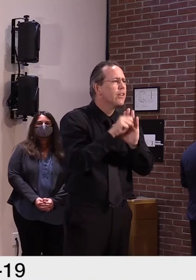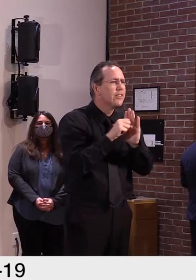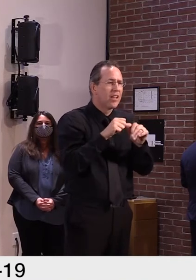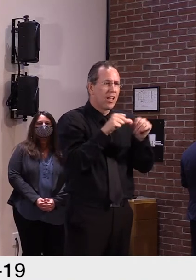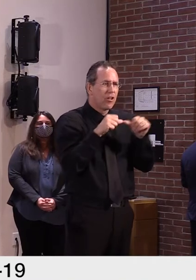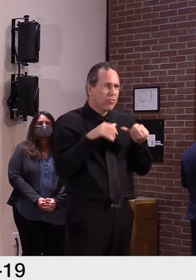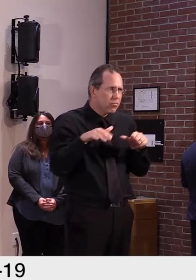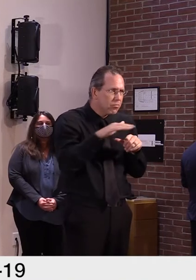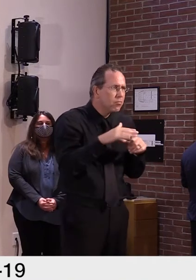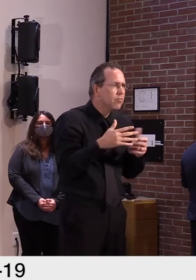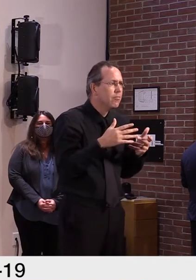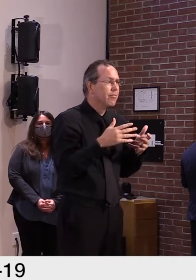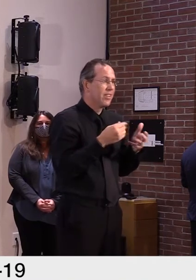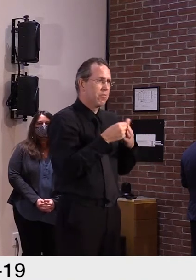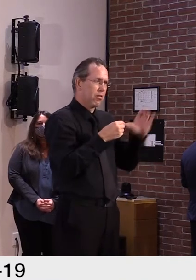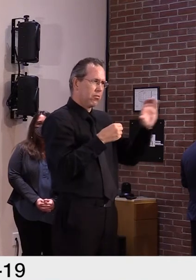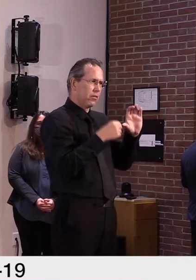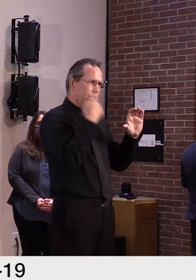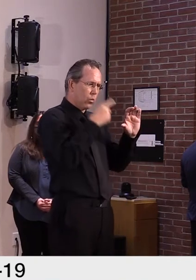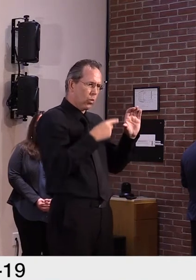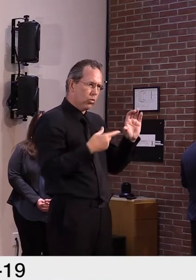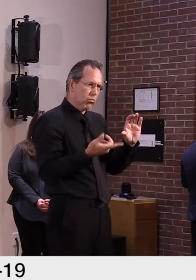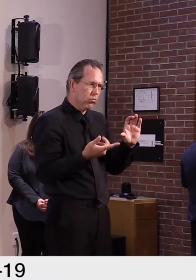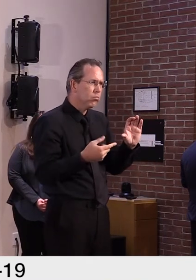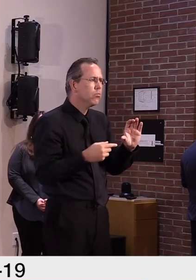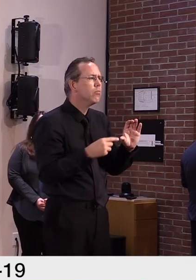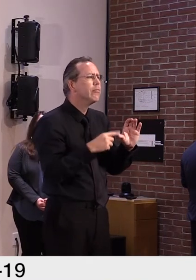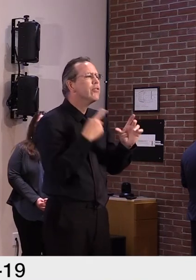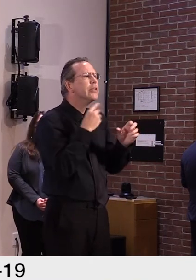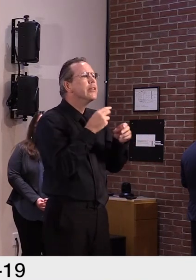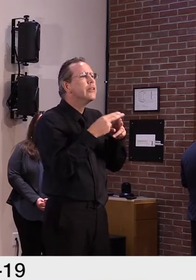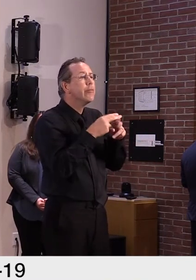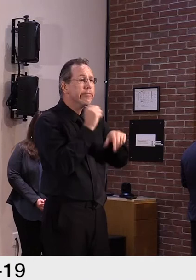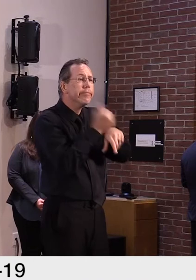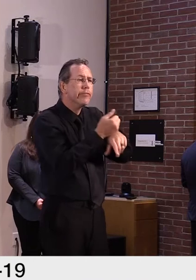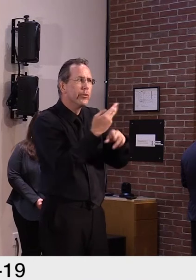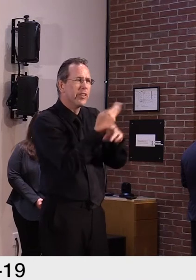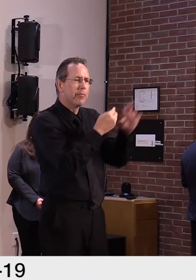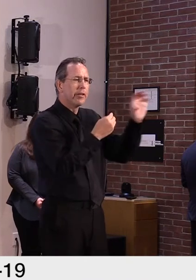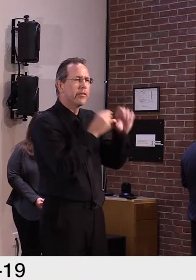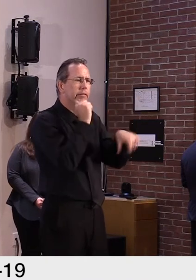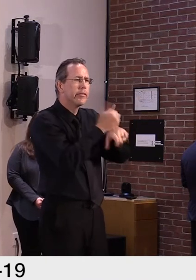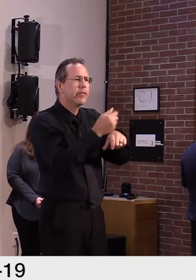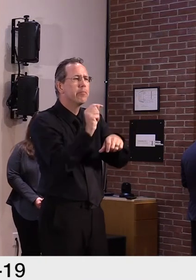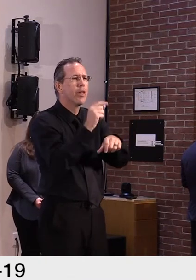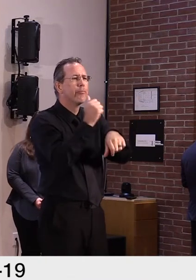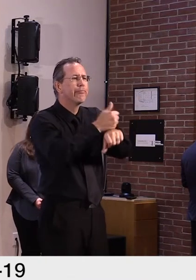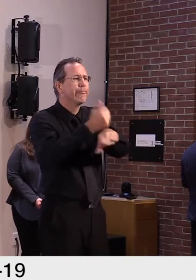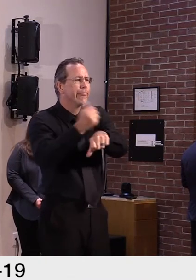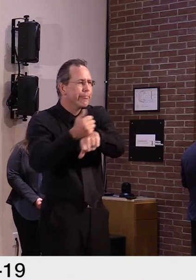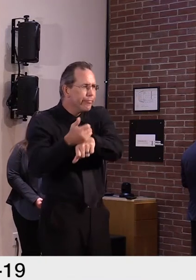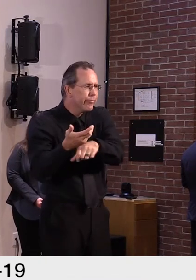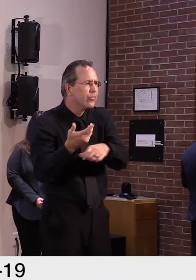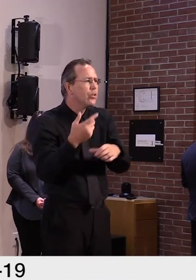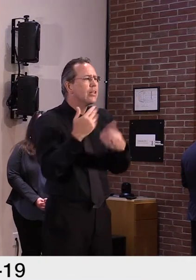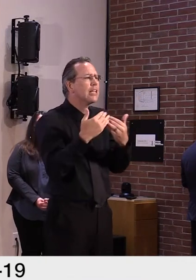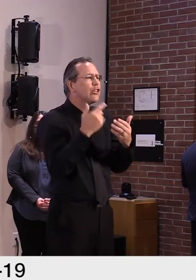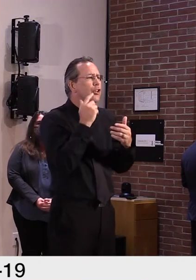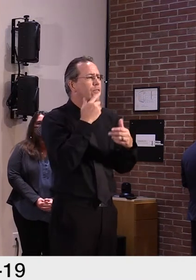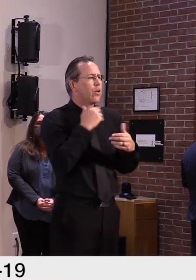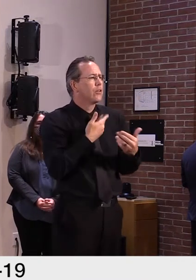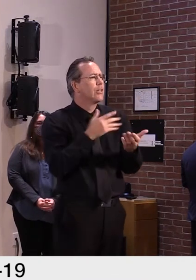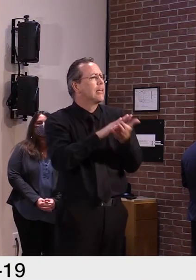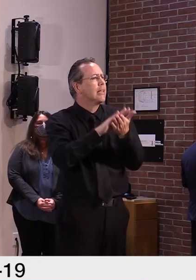Um, port-a-lets are, are far easier to sanitize and maintain than some of our traditional structures that have significant wood